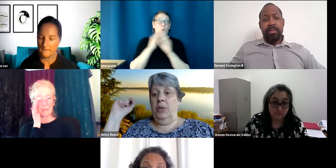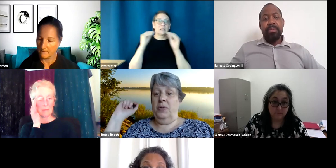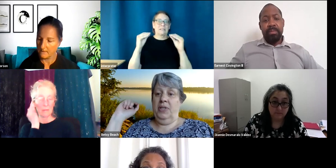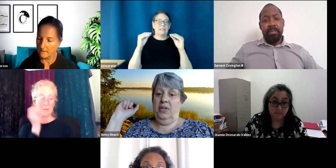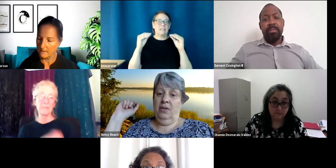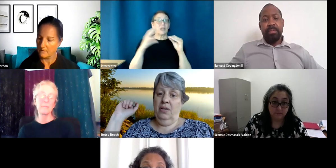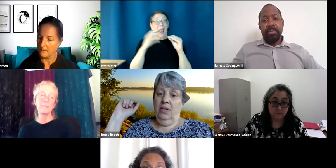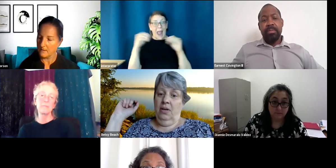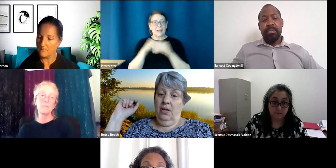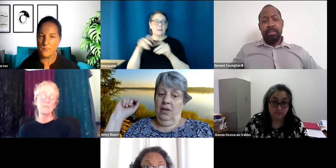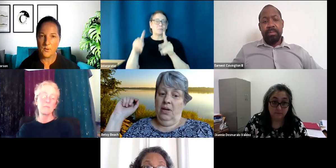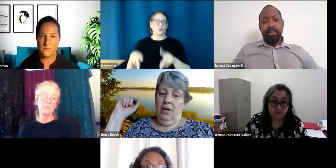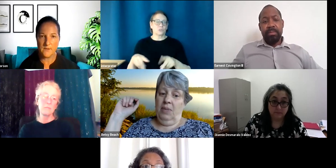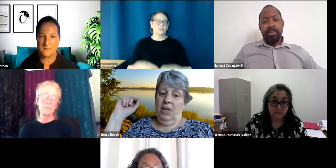person. Perfect.